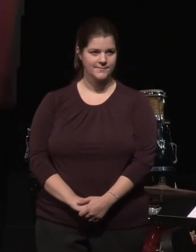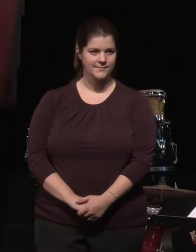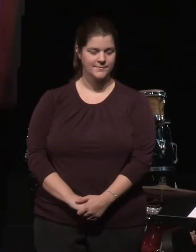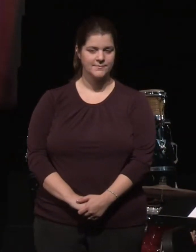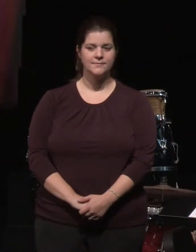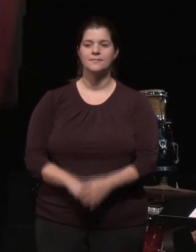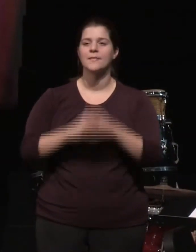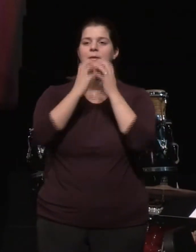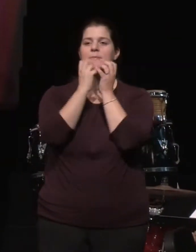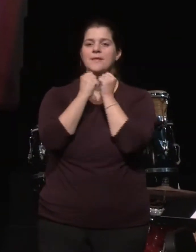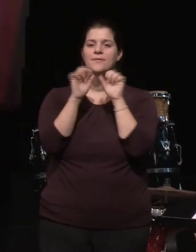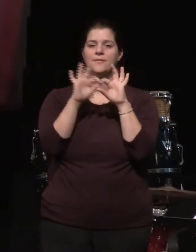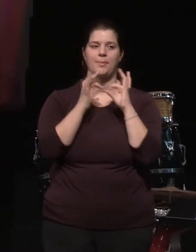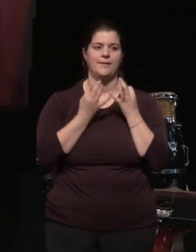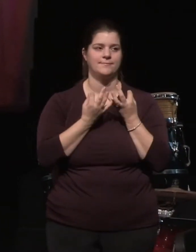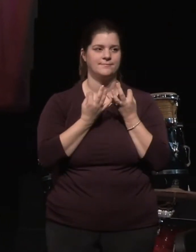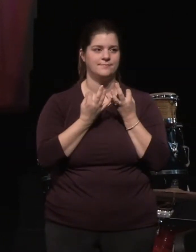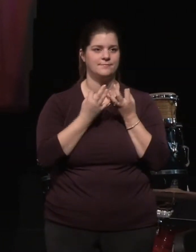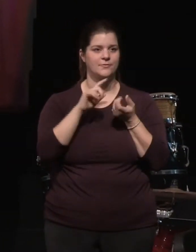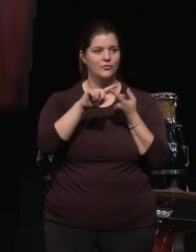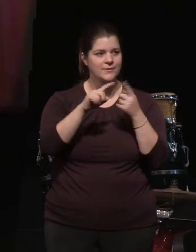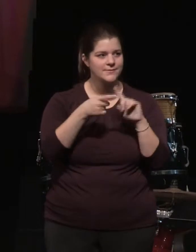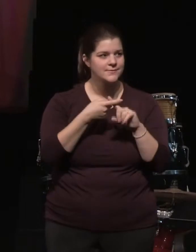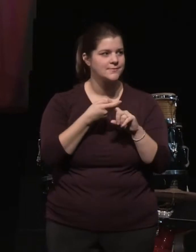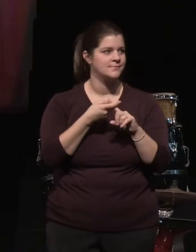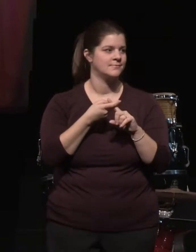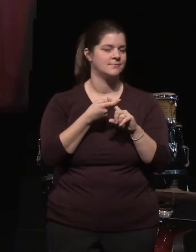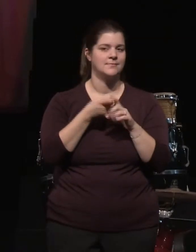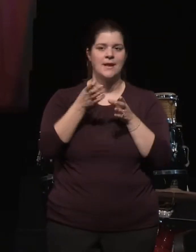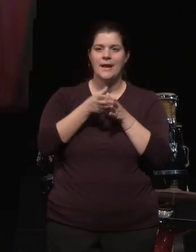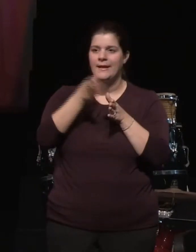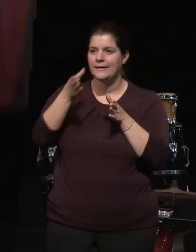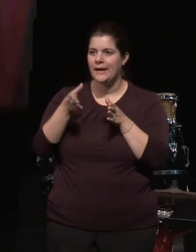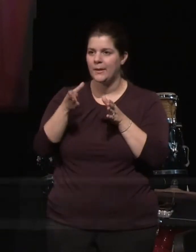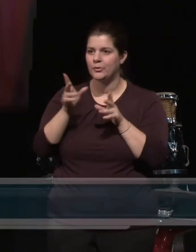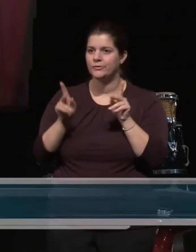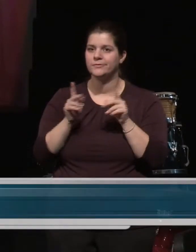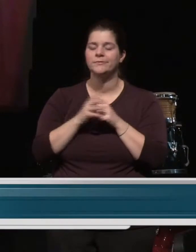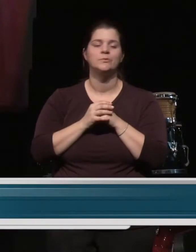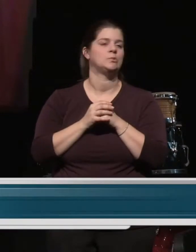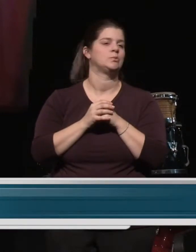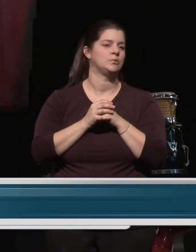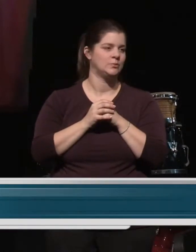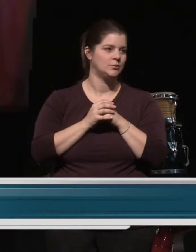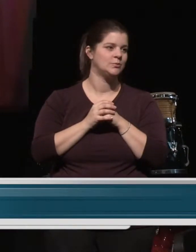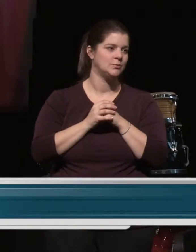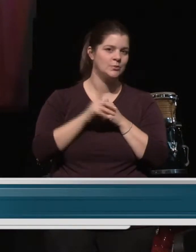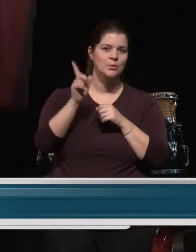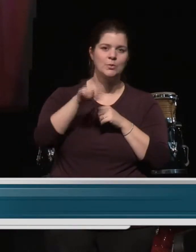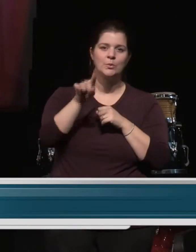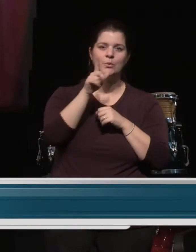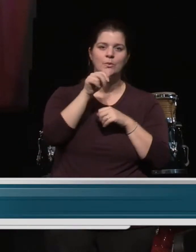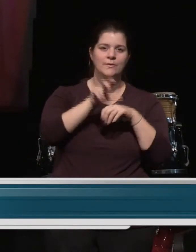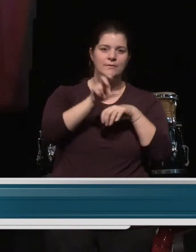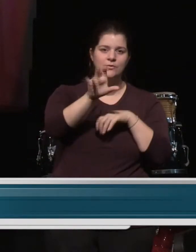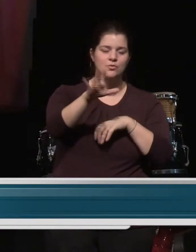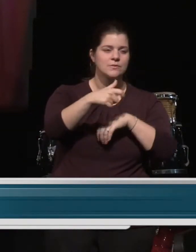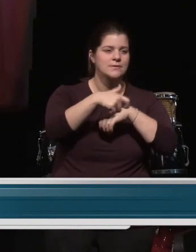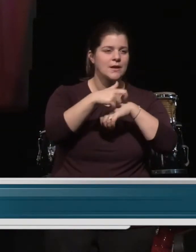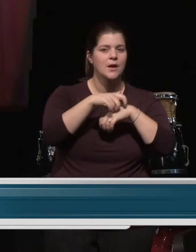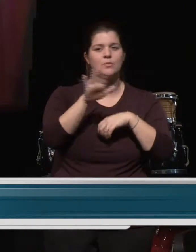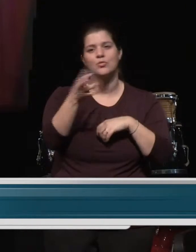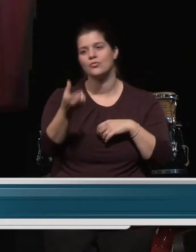Beloved family, friends, neighbors, those who invested your time, resources,